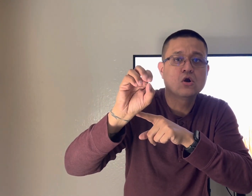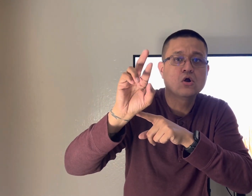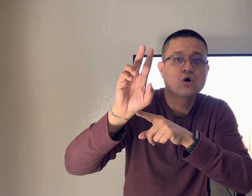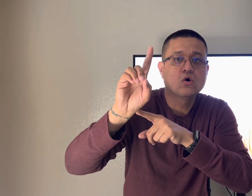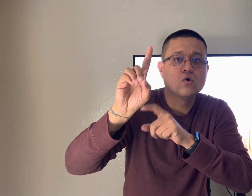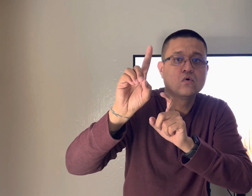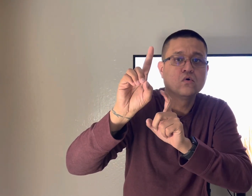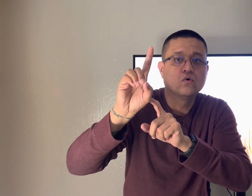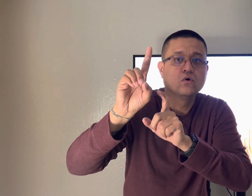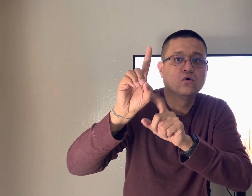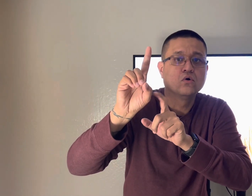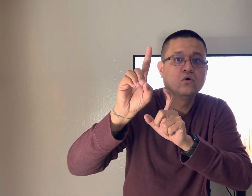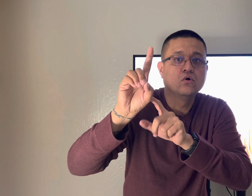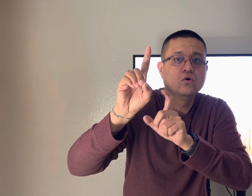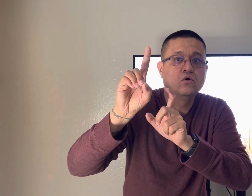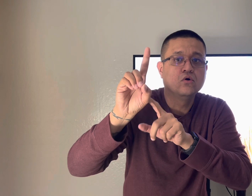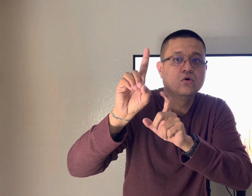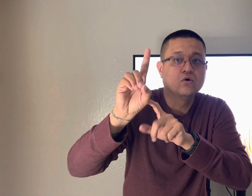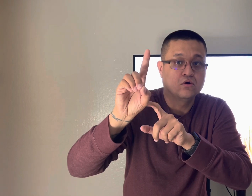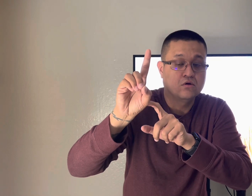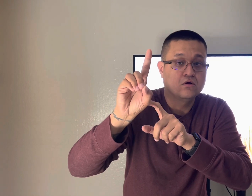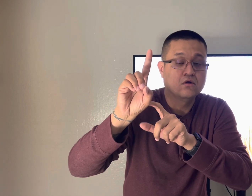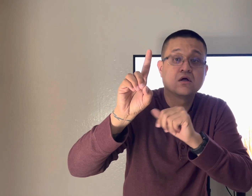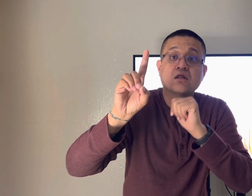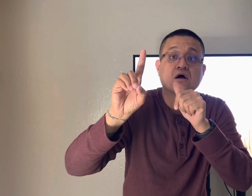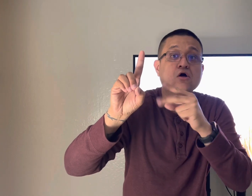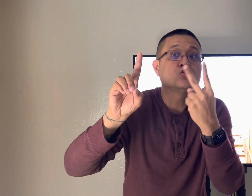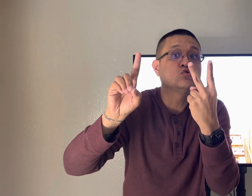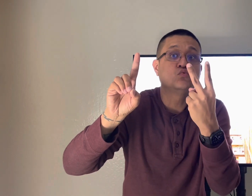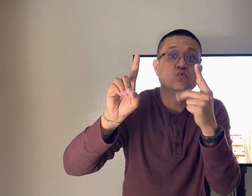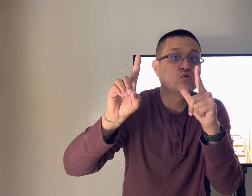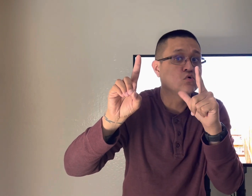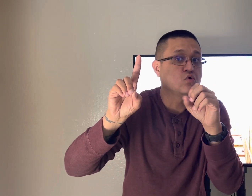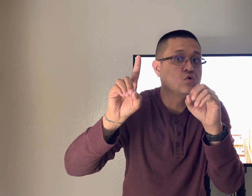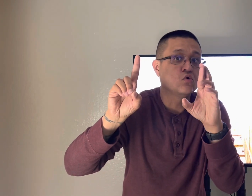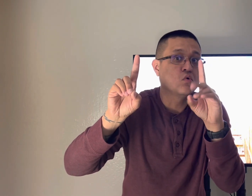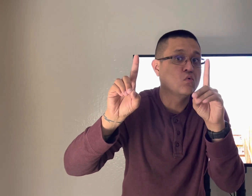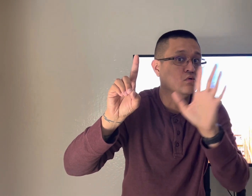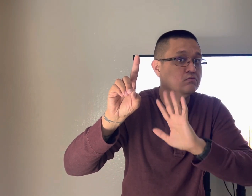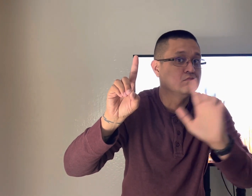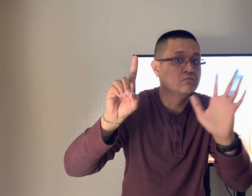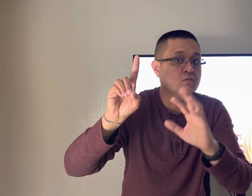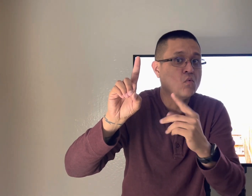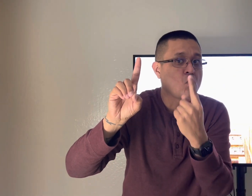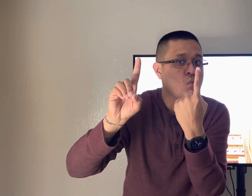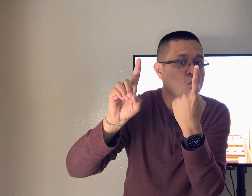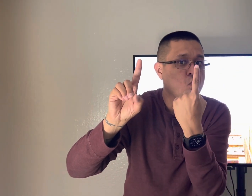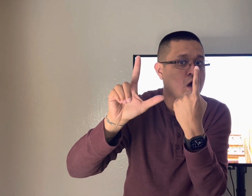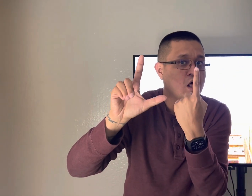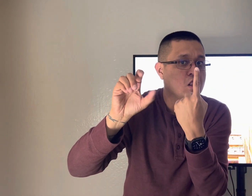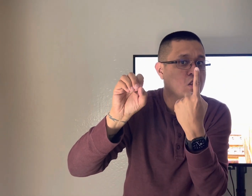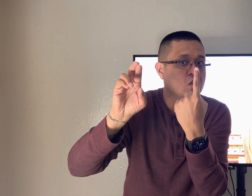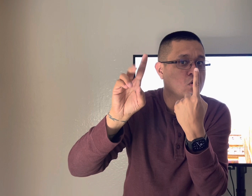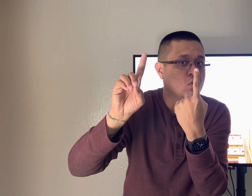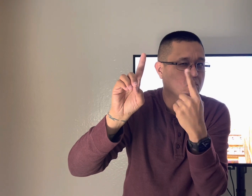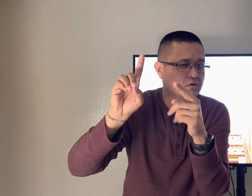this is why we have the title the devil tempted the lord or satan tempted the lord and there wasn't lords